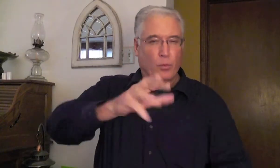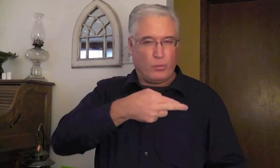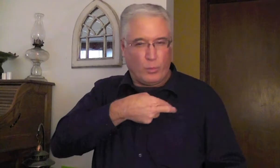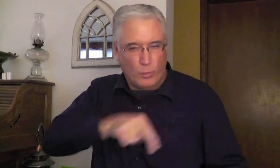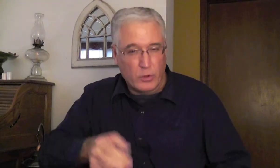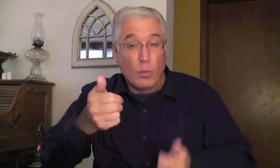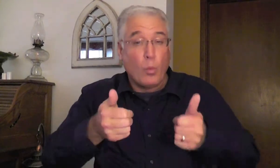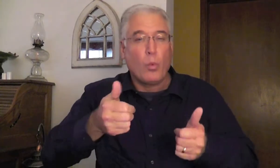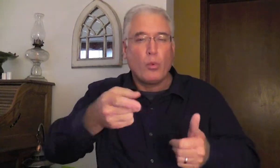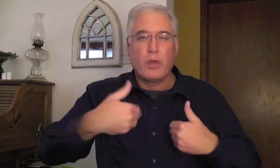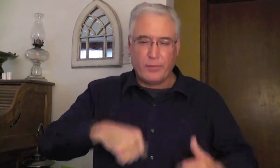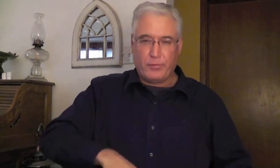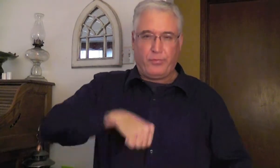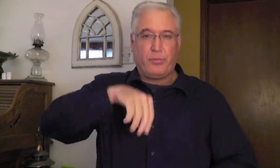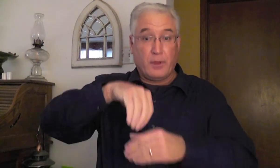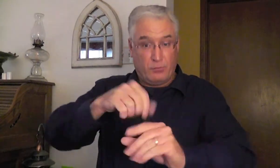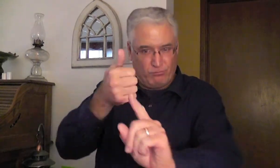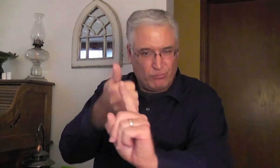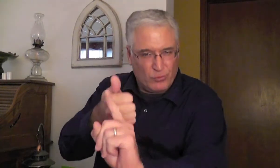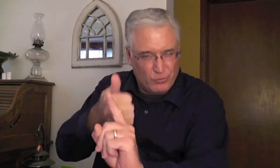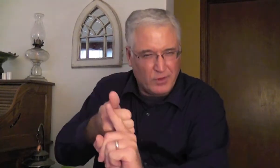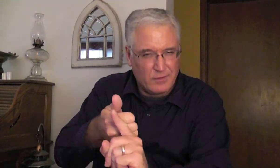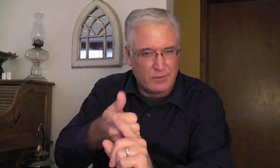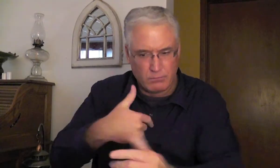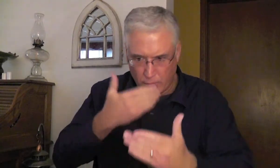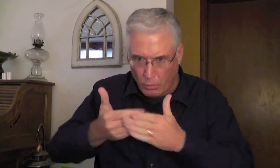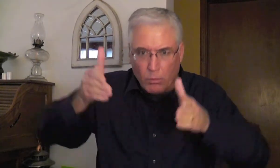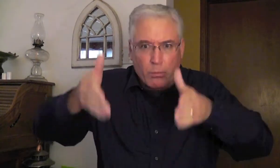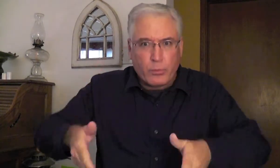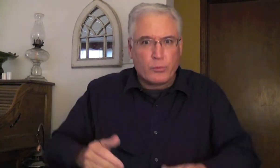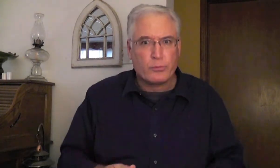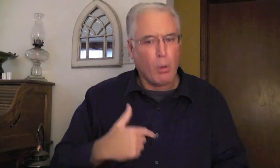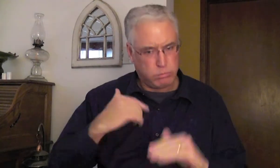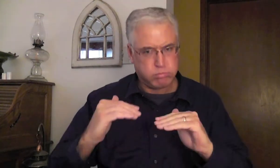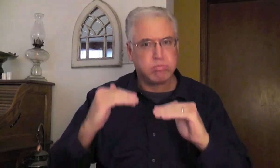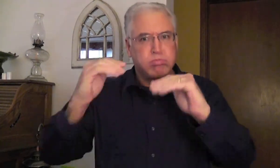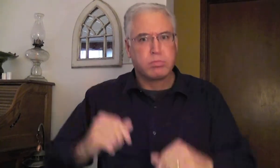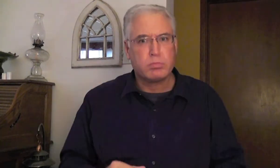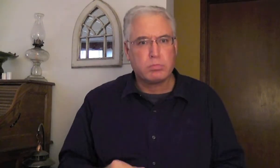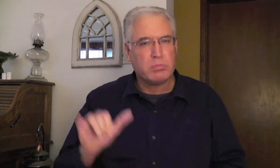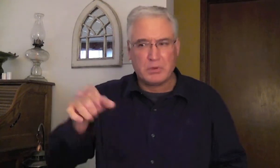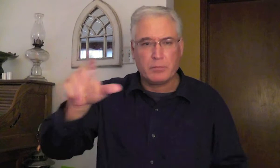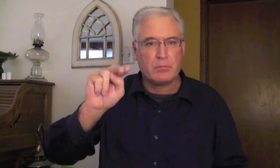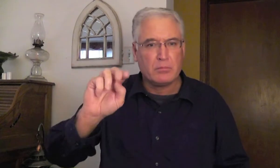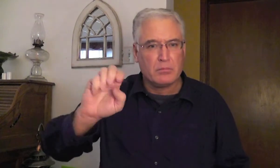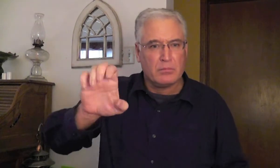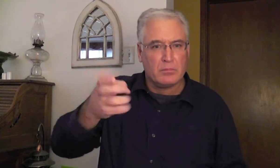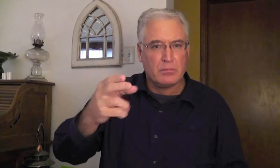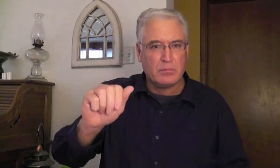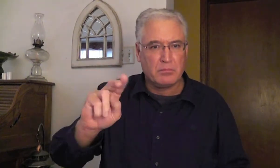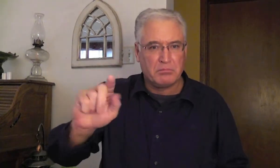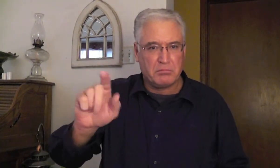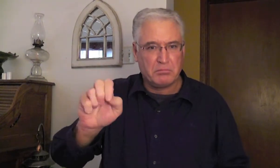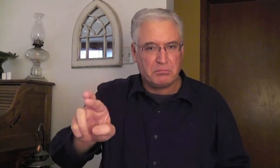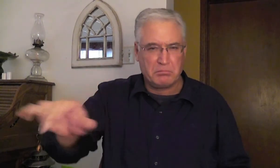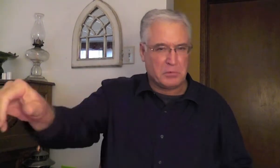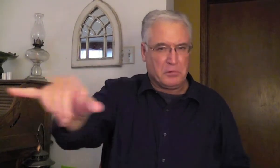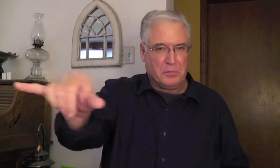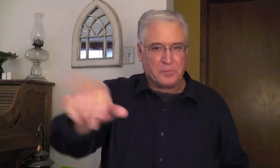If you are proud of your religion. Proud of yourself. You're a good person. You exalt yourself. You're the same as King